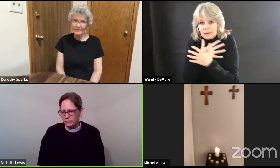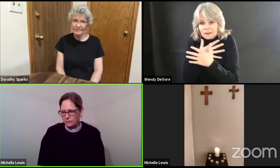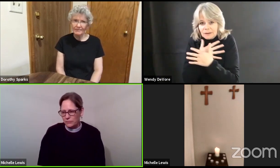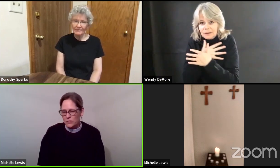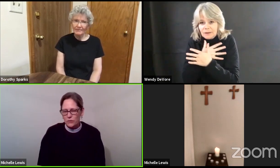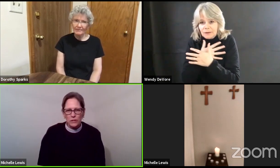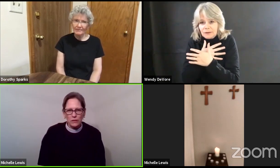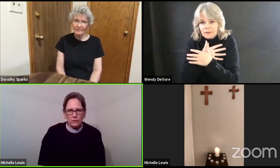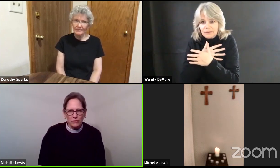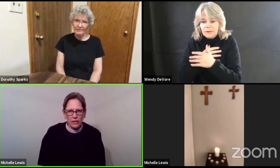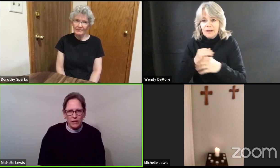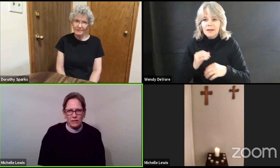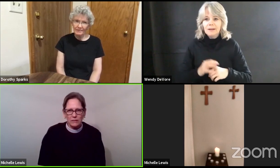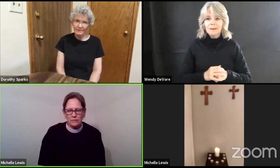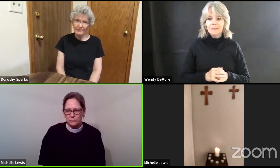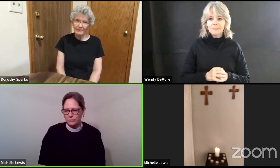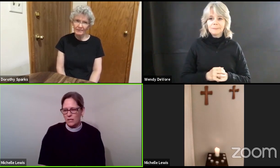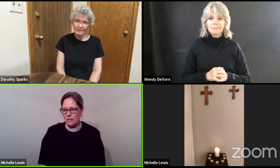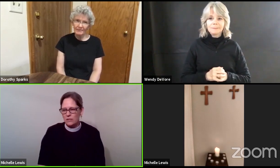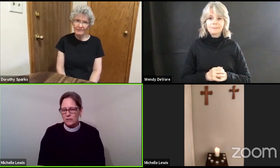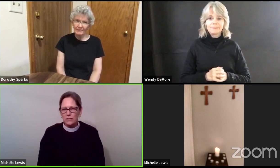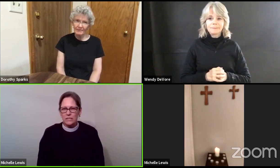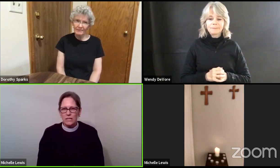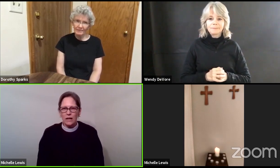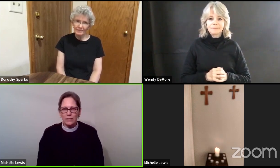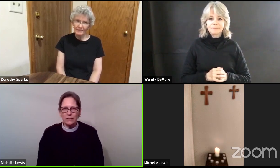So they're afraid. They're in hiding.